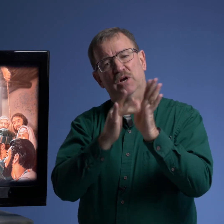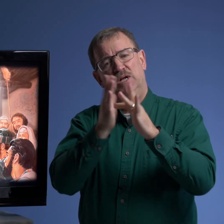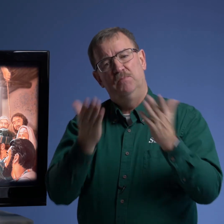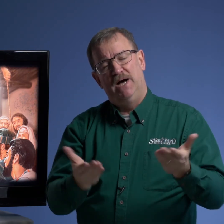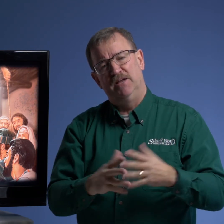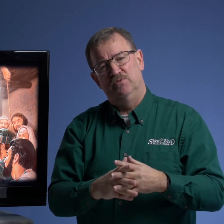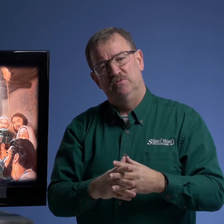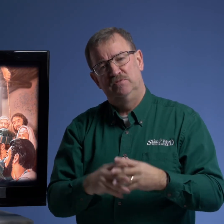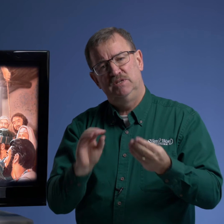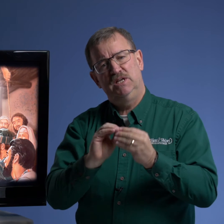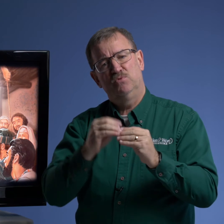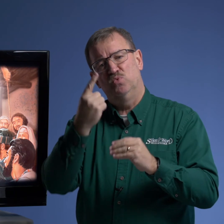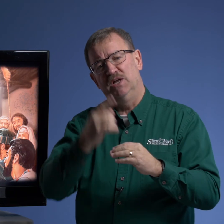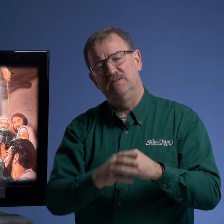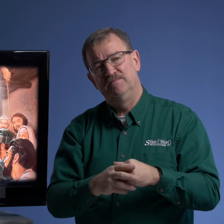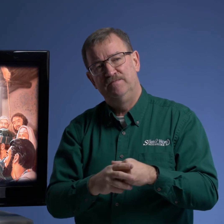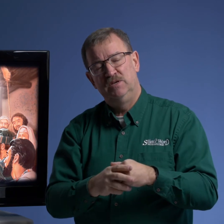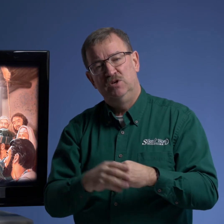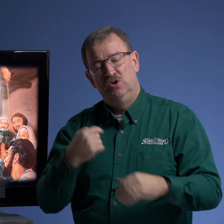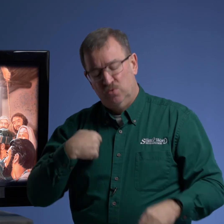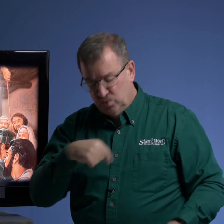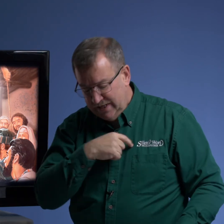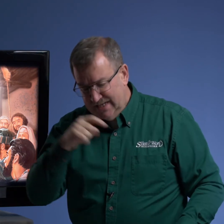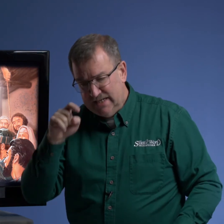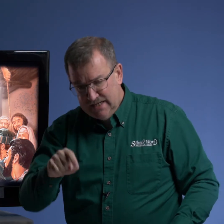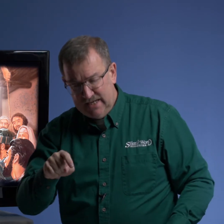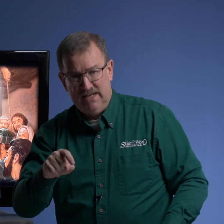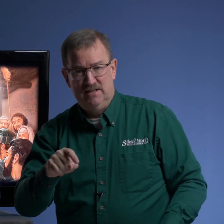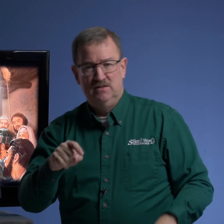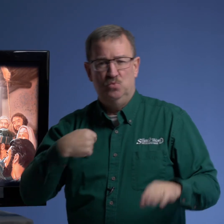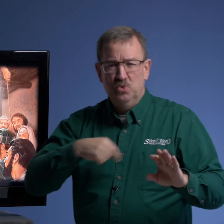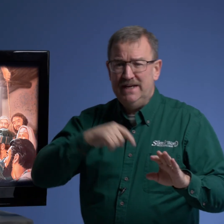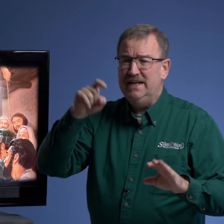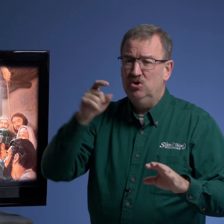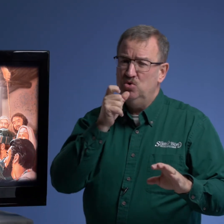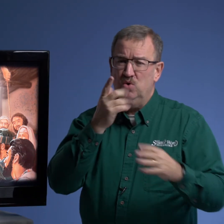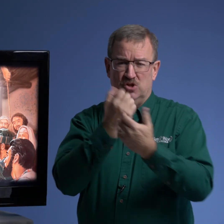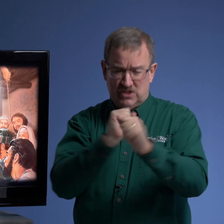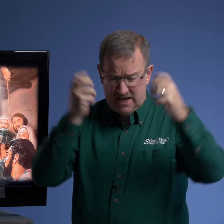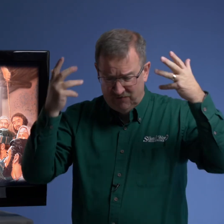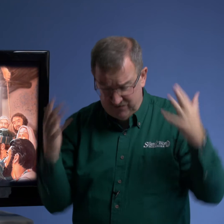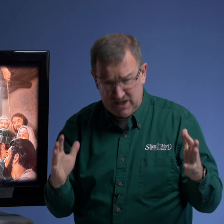bible number one we need we who are saved finished